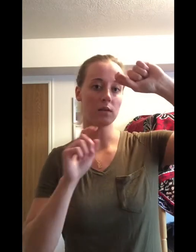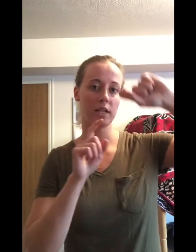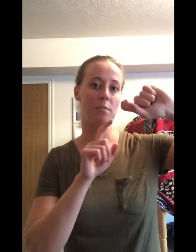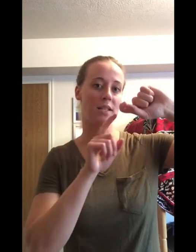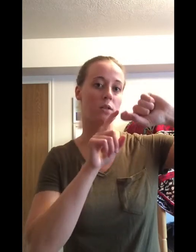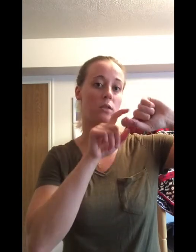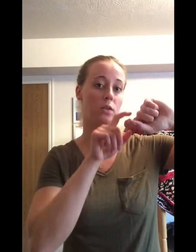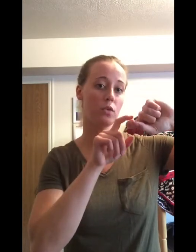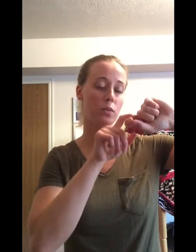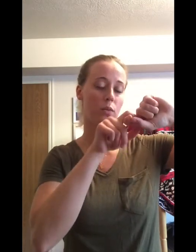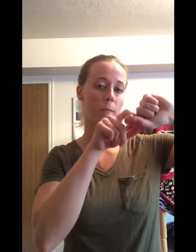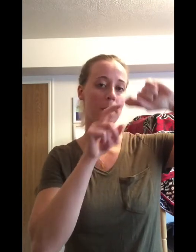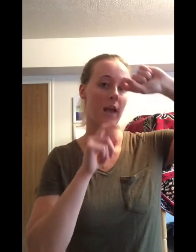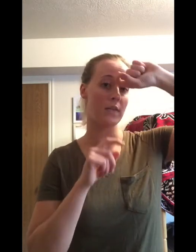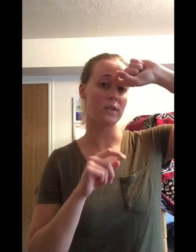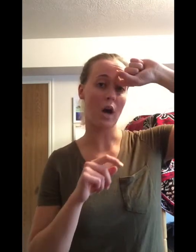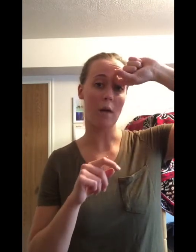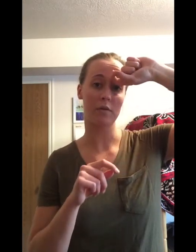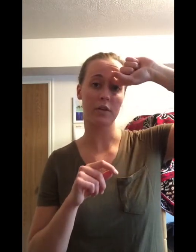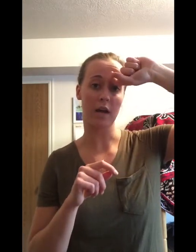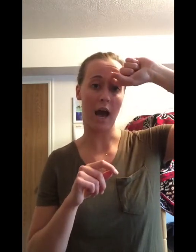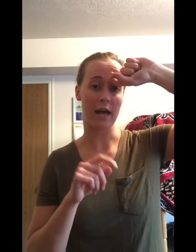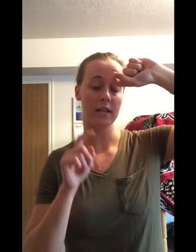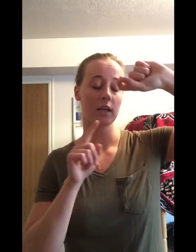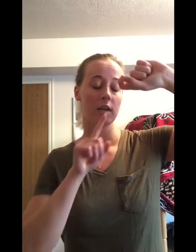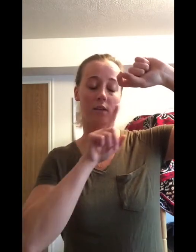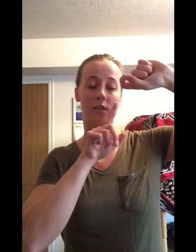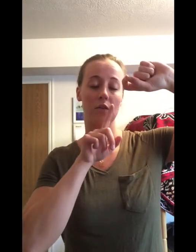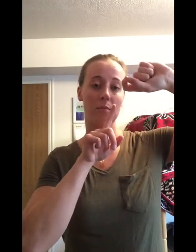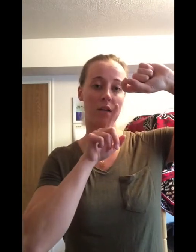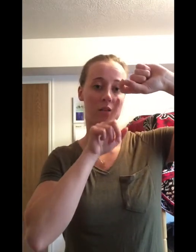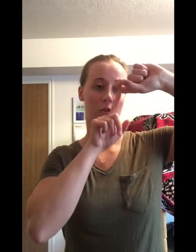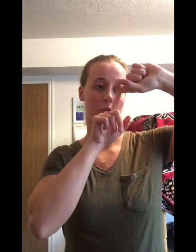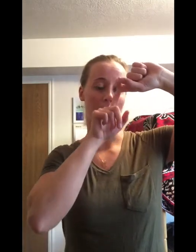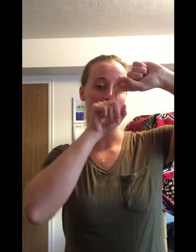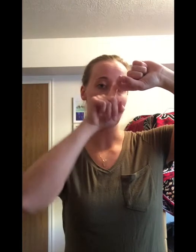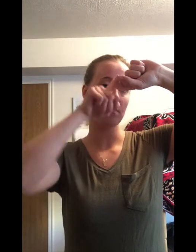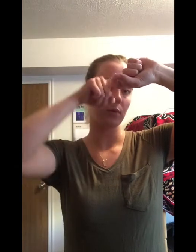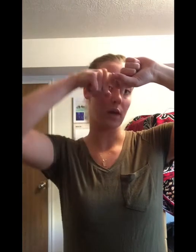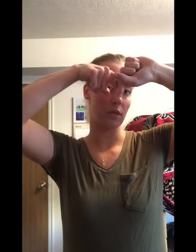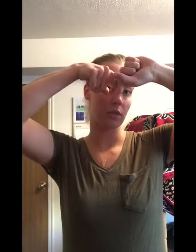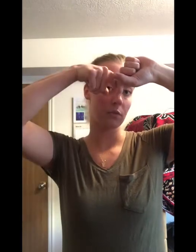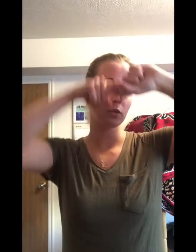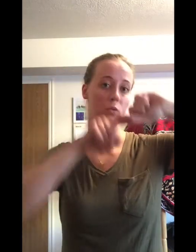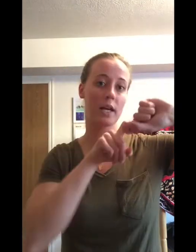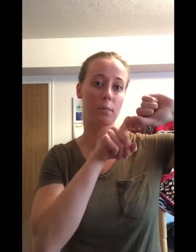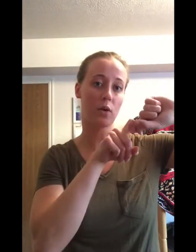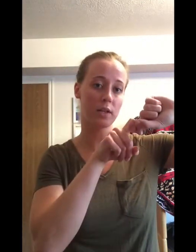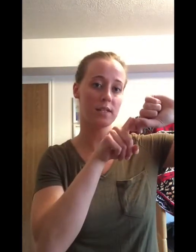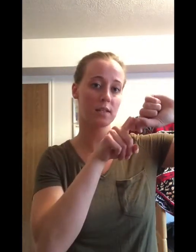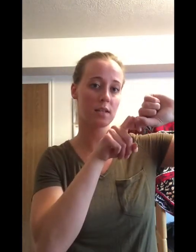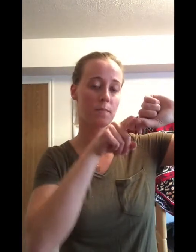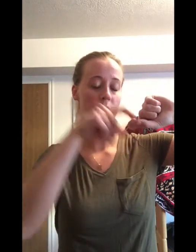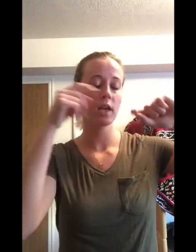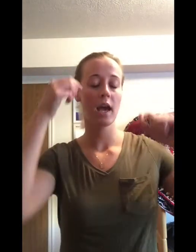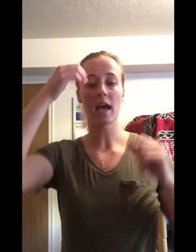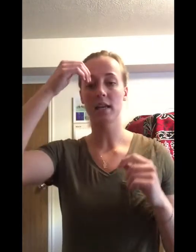ligamental loop at the top of your eye. So the muscle goes up and through like a pulley system and it